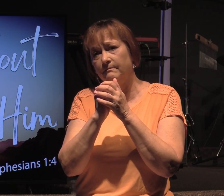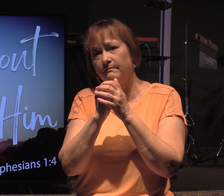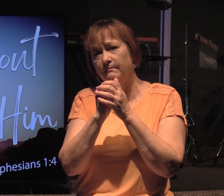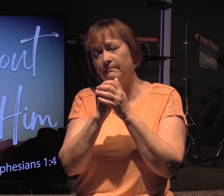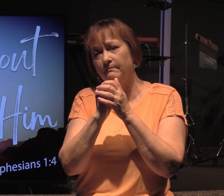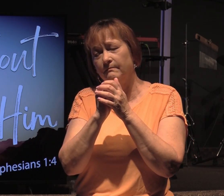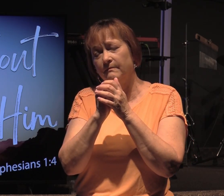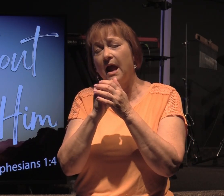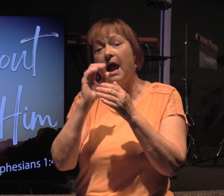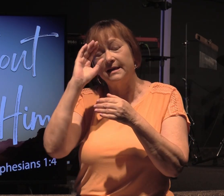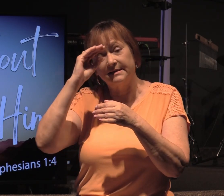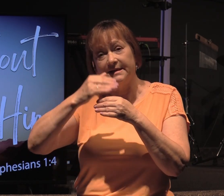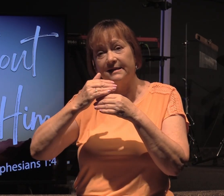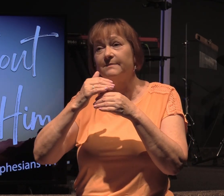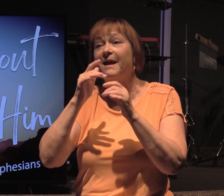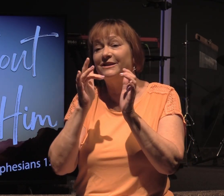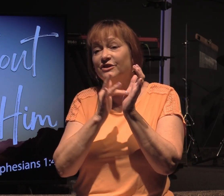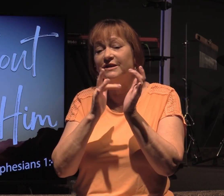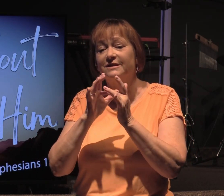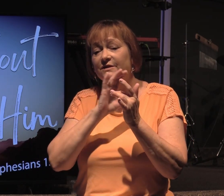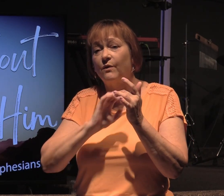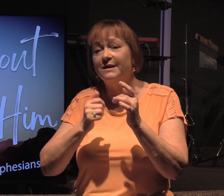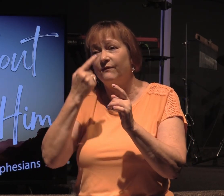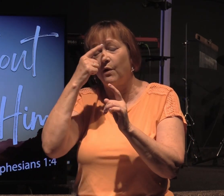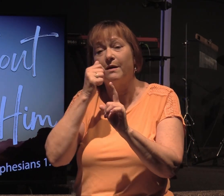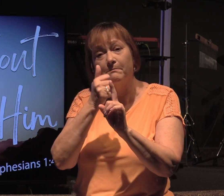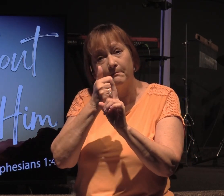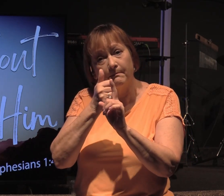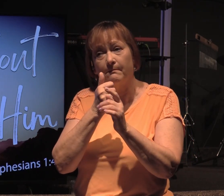as sons by Jesus Christ to himself.